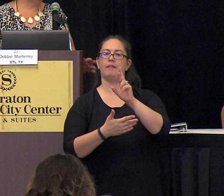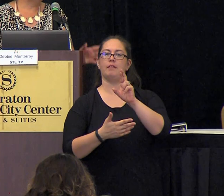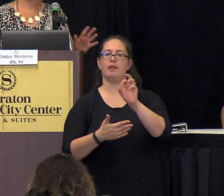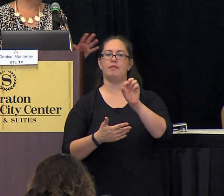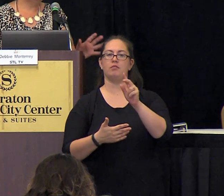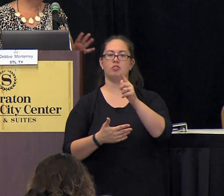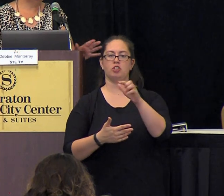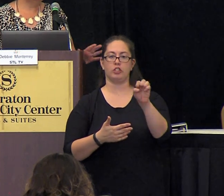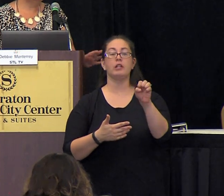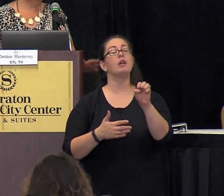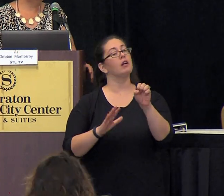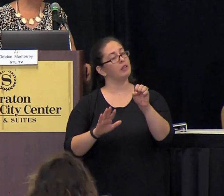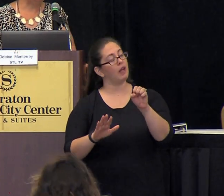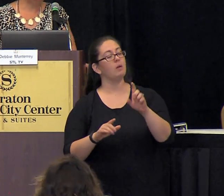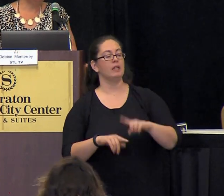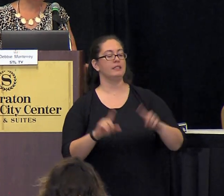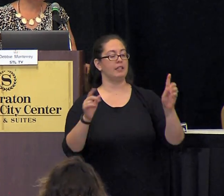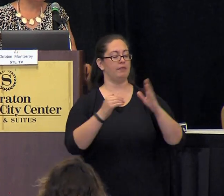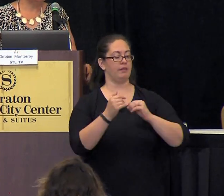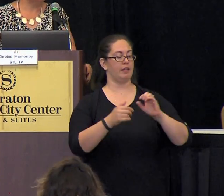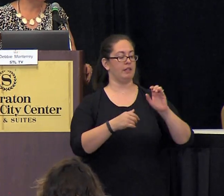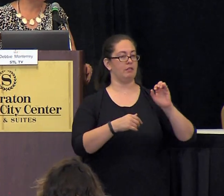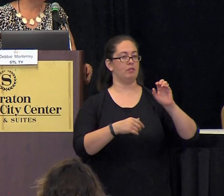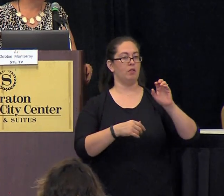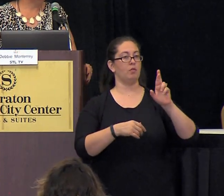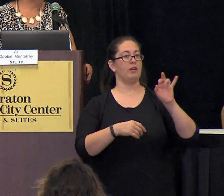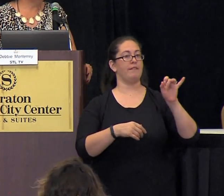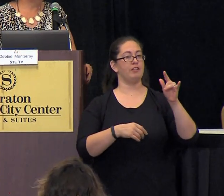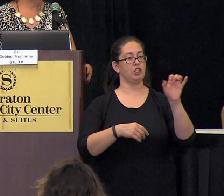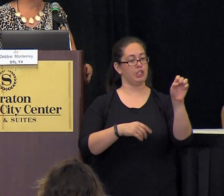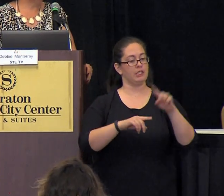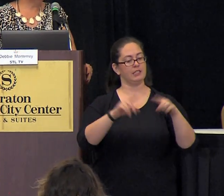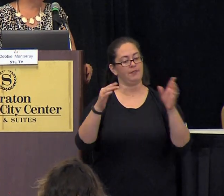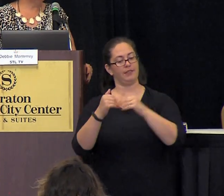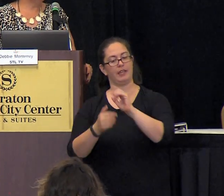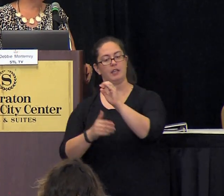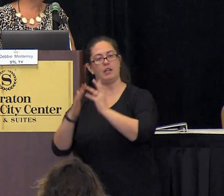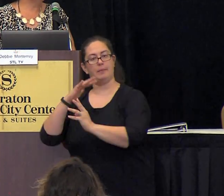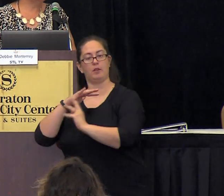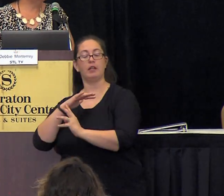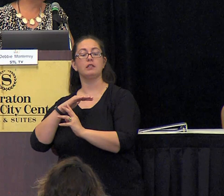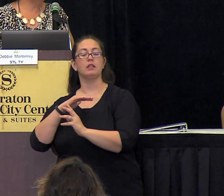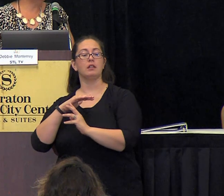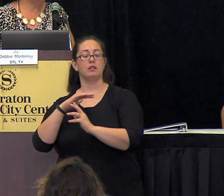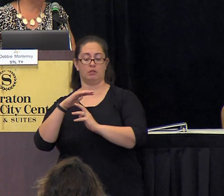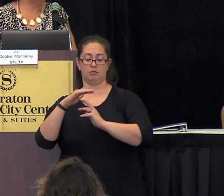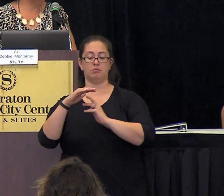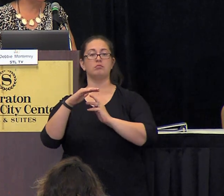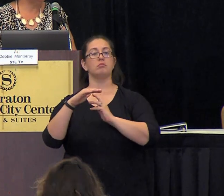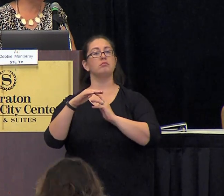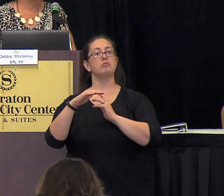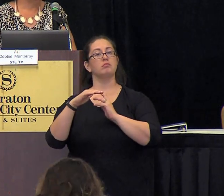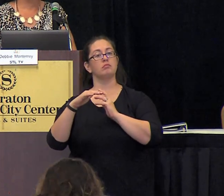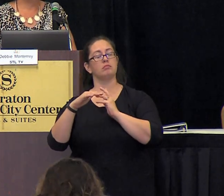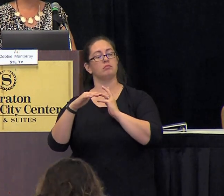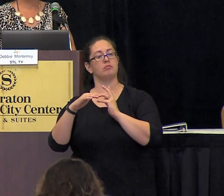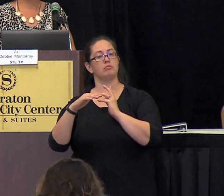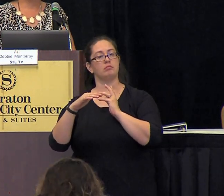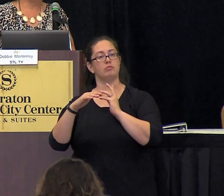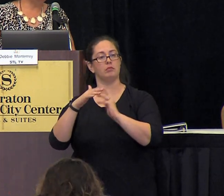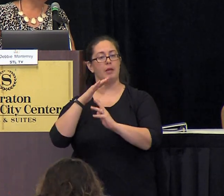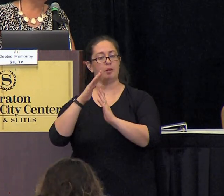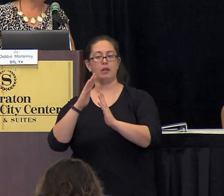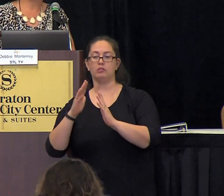now there is a distinction between refugees and immigrants immigrants are individuals who come to the united states uh